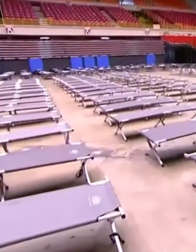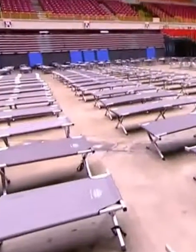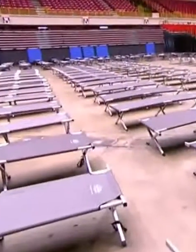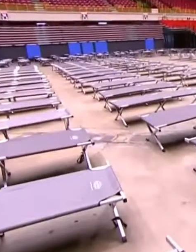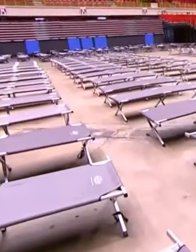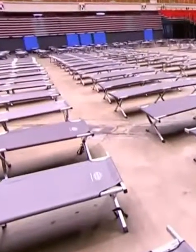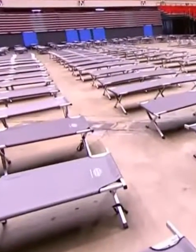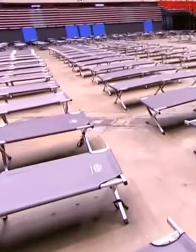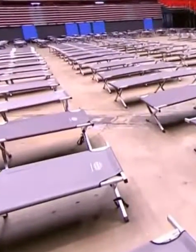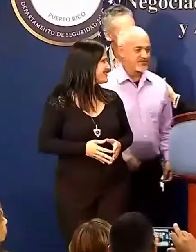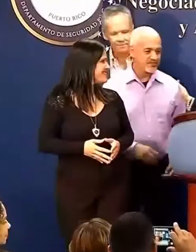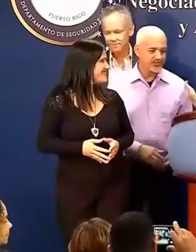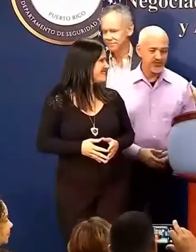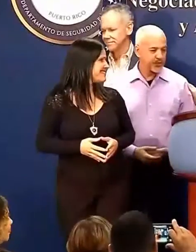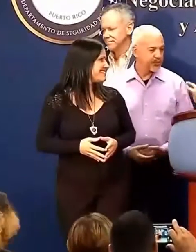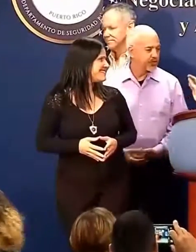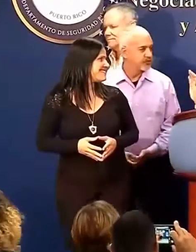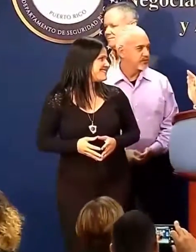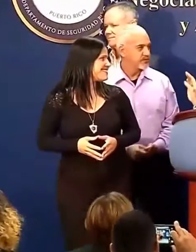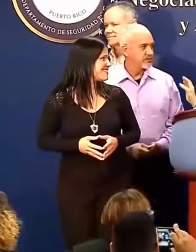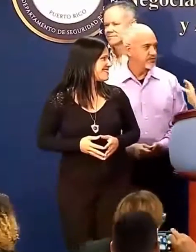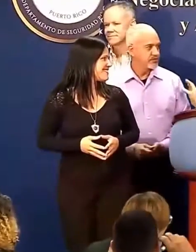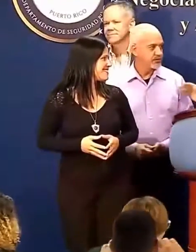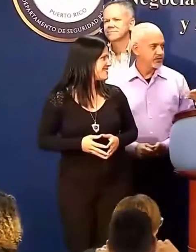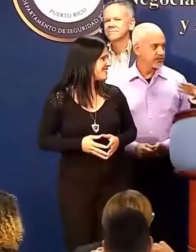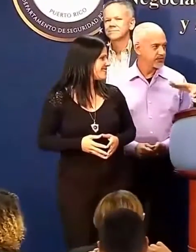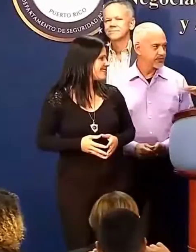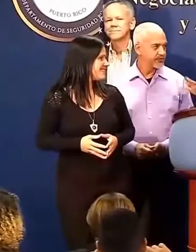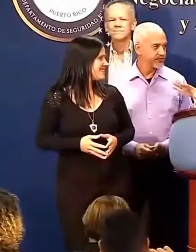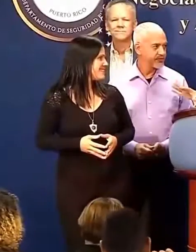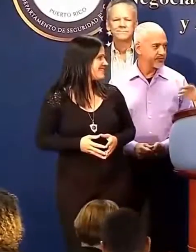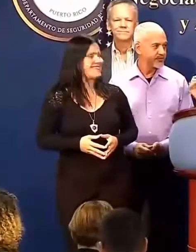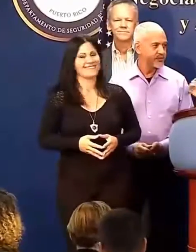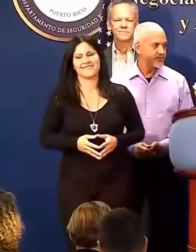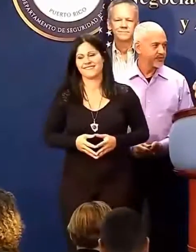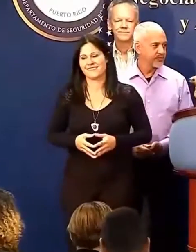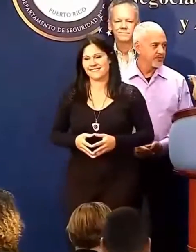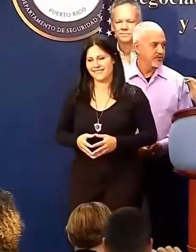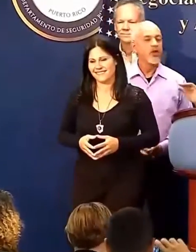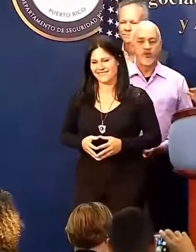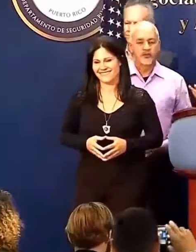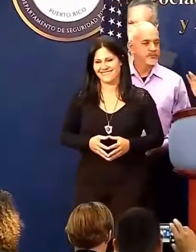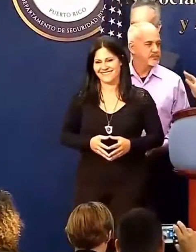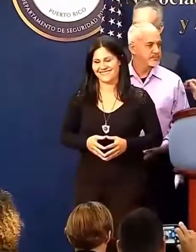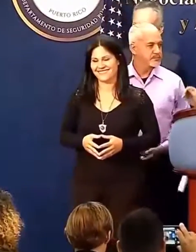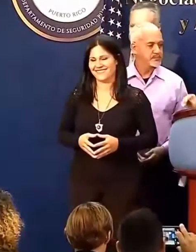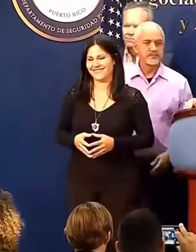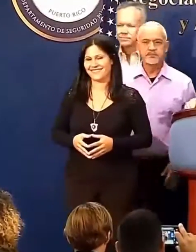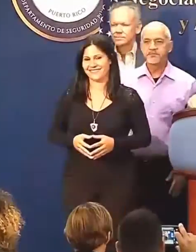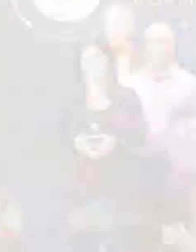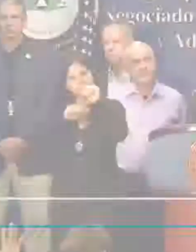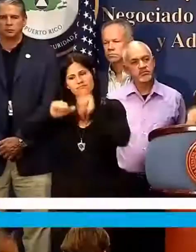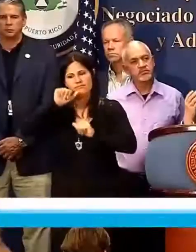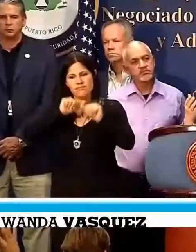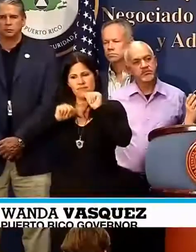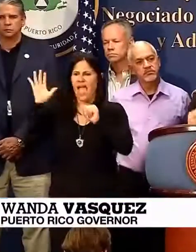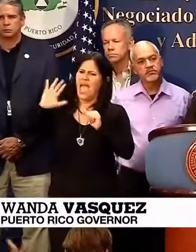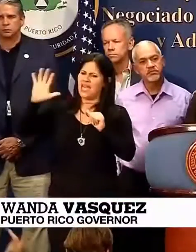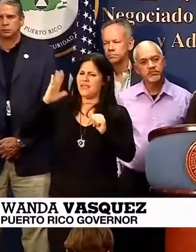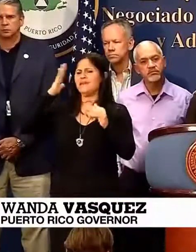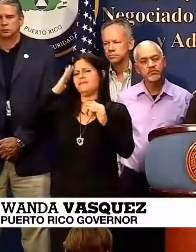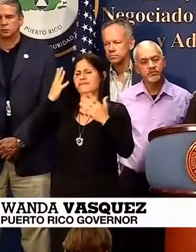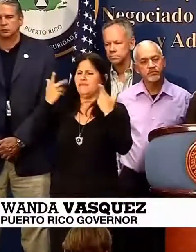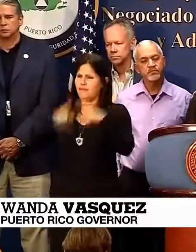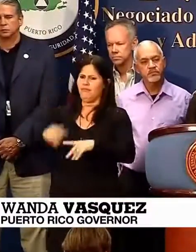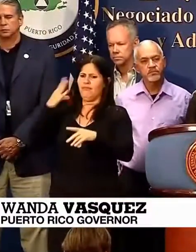to head to emergency shelters, as they hoped to avoid a repeat of Hurricanes Irma and Maria. I